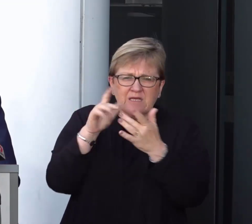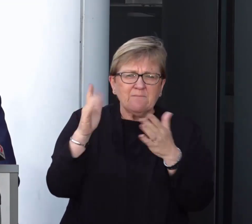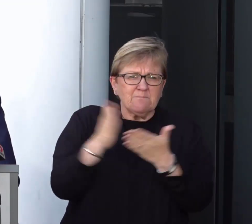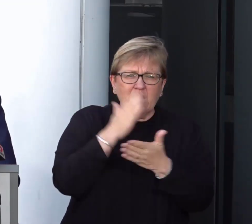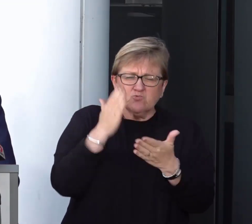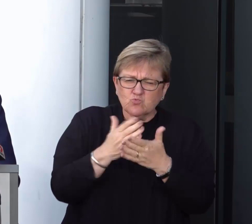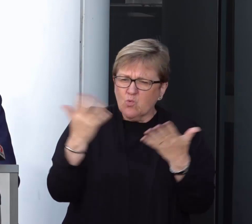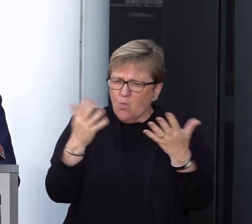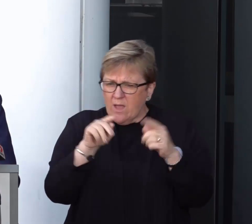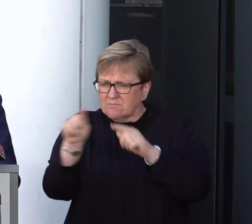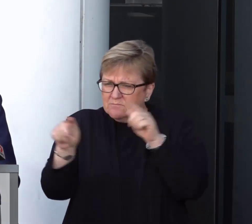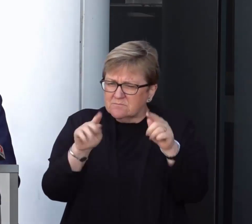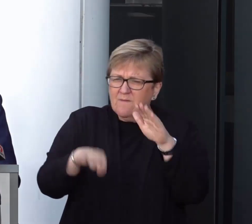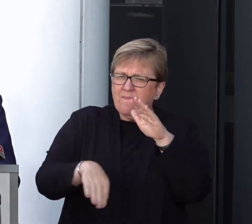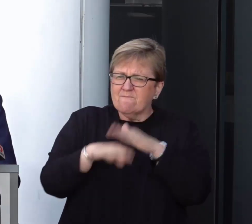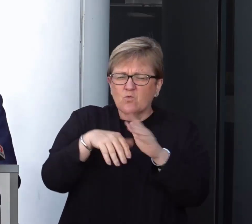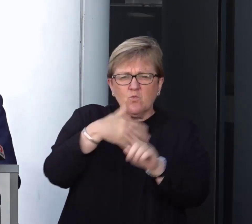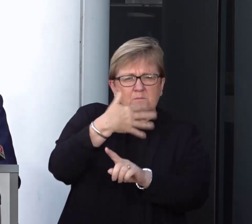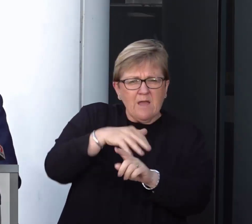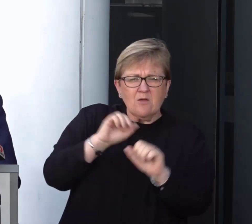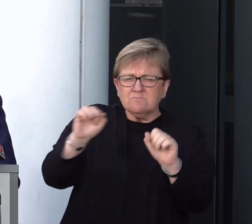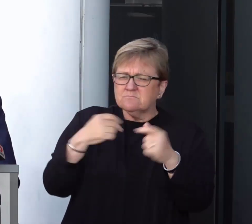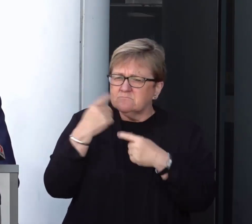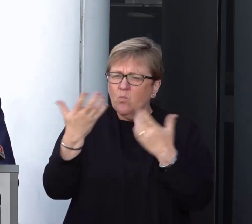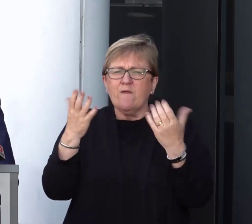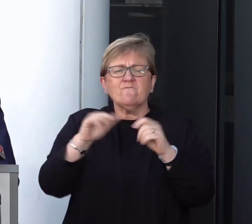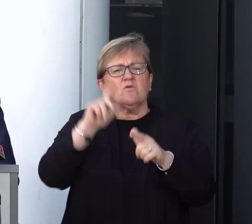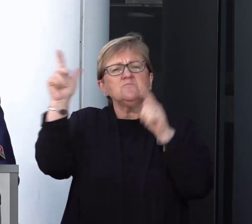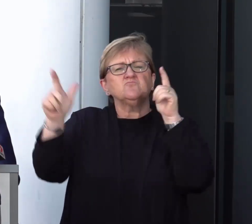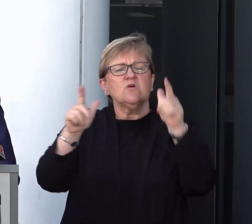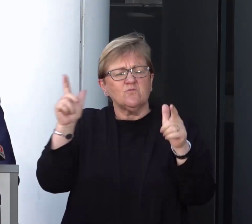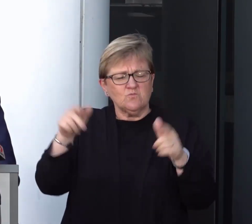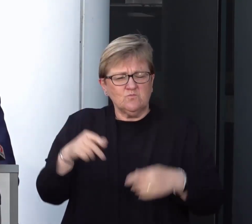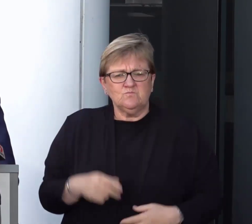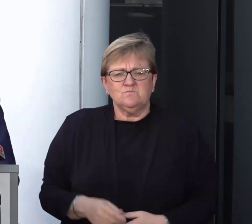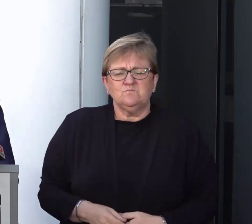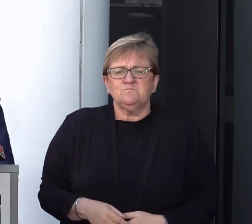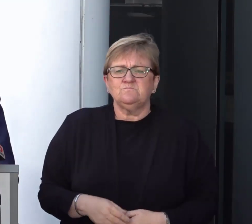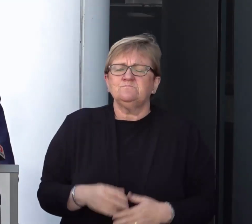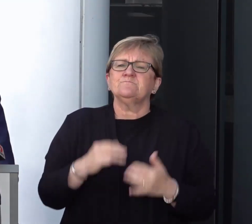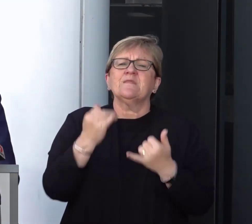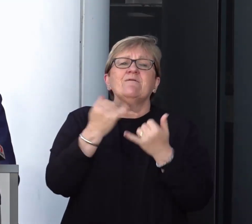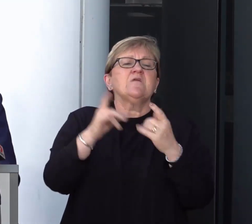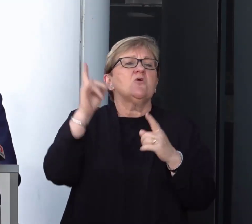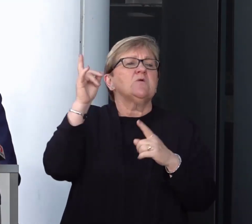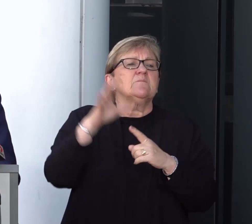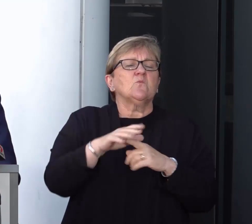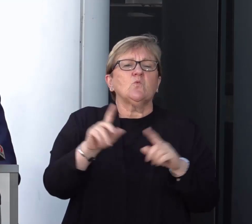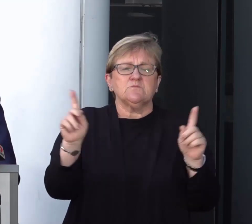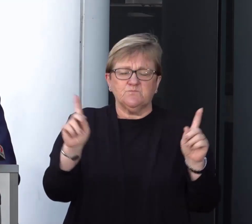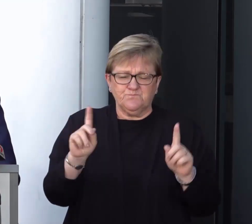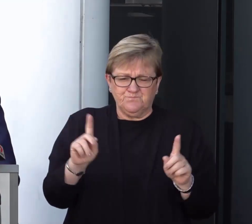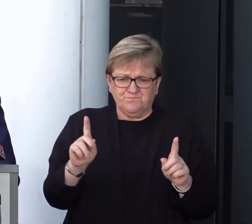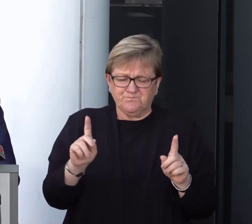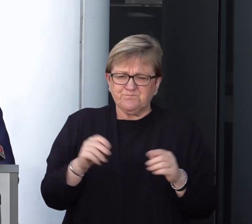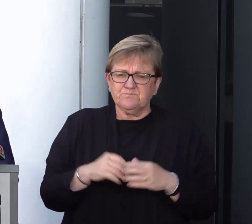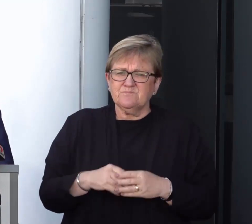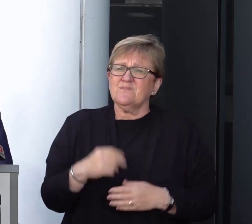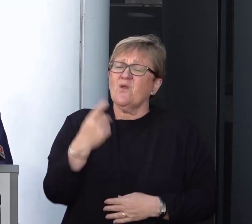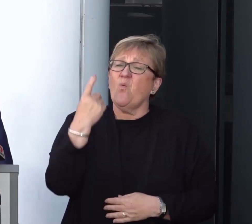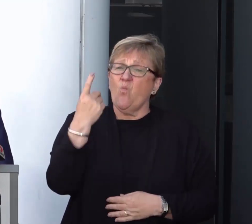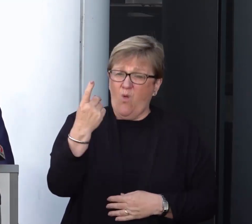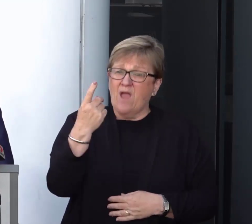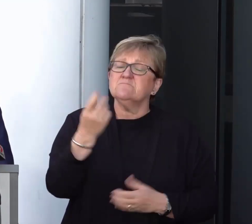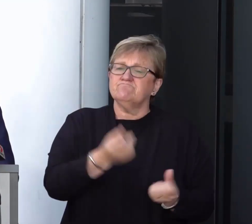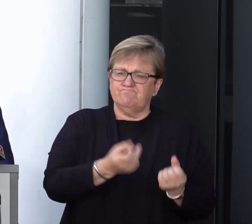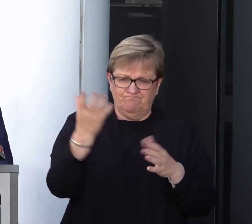understand the full background details of these travellers. Now importantly, one is